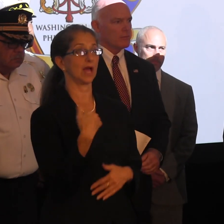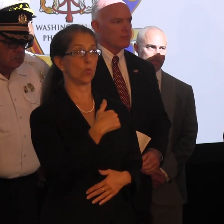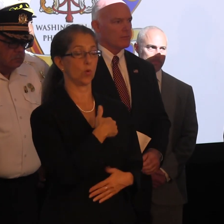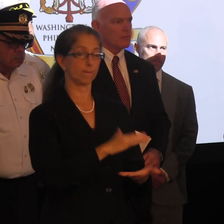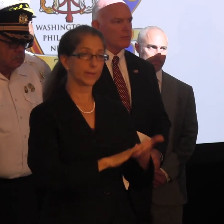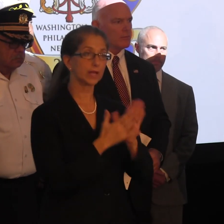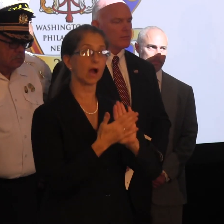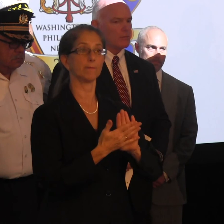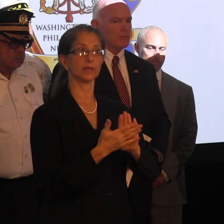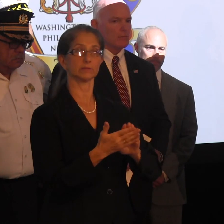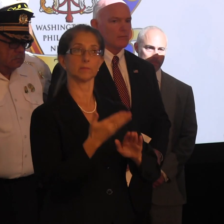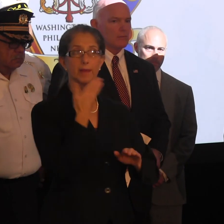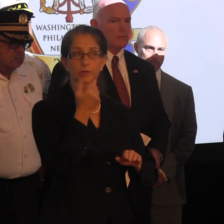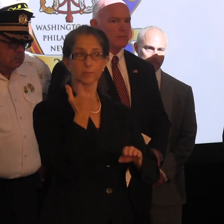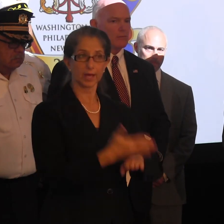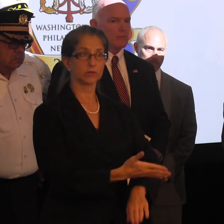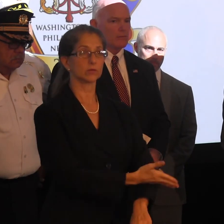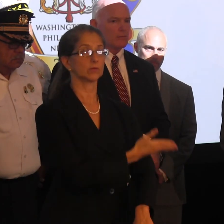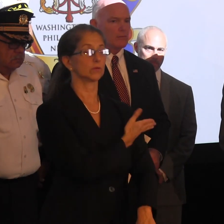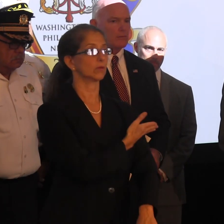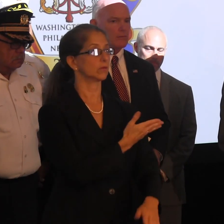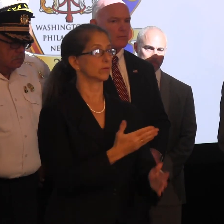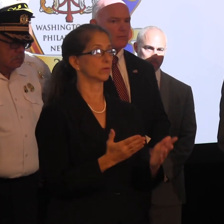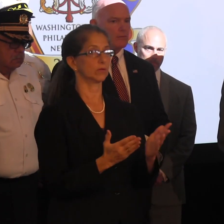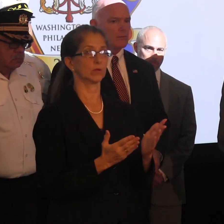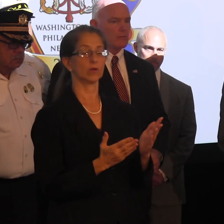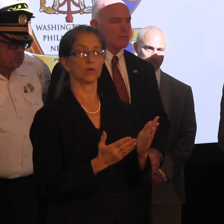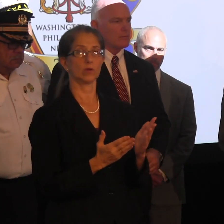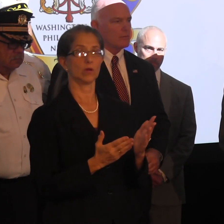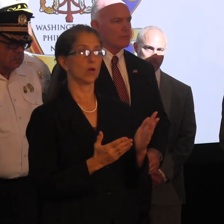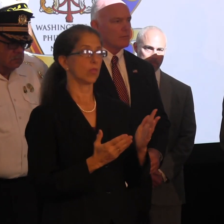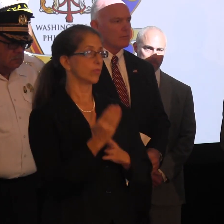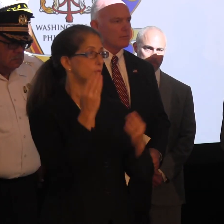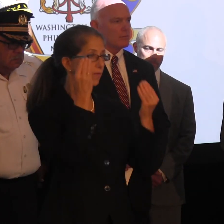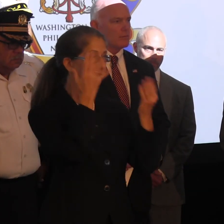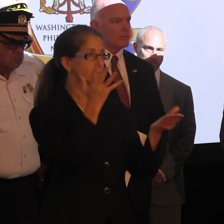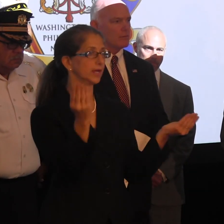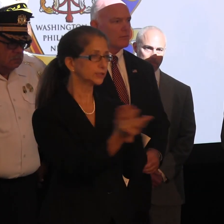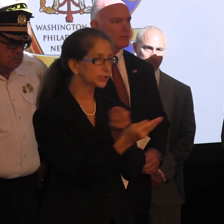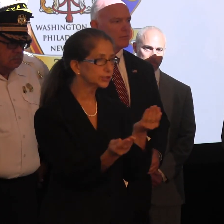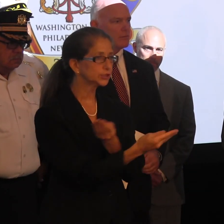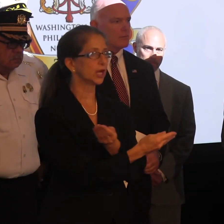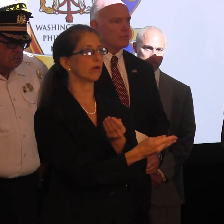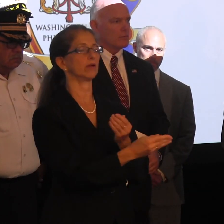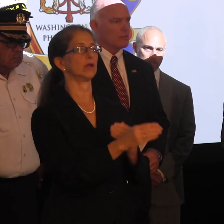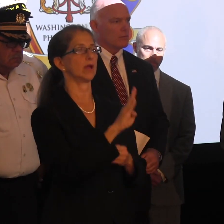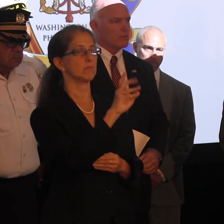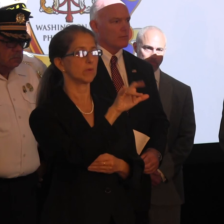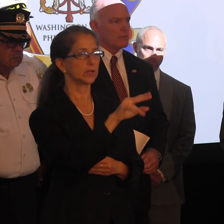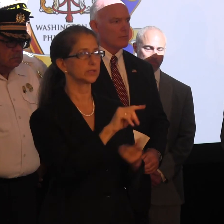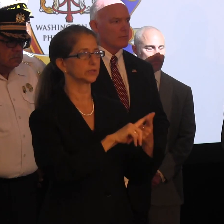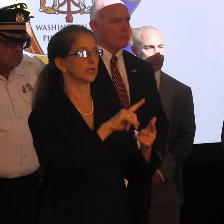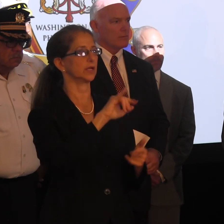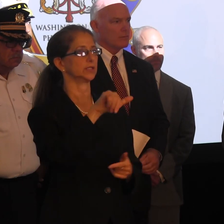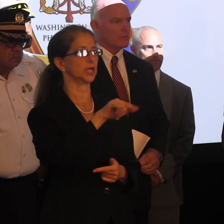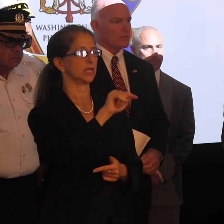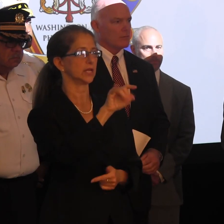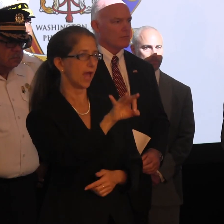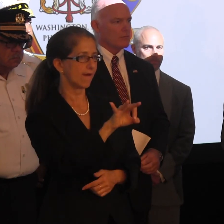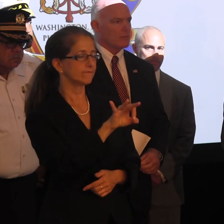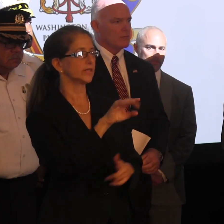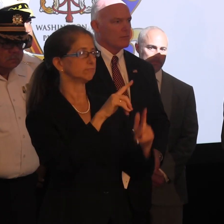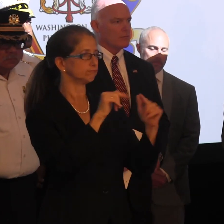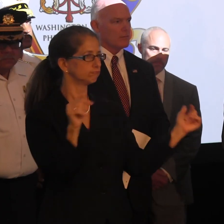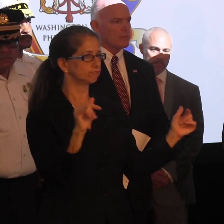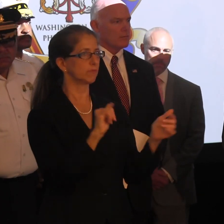are becoming better and better at through information sharing, bulletins, JTFs, and